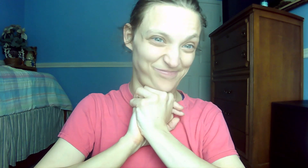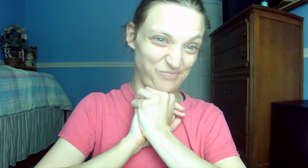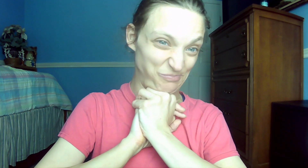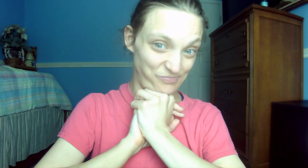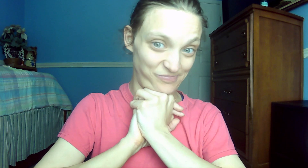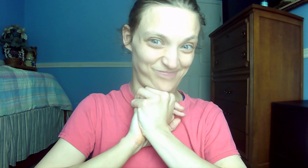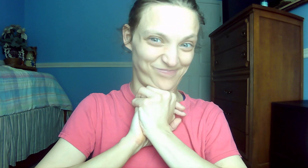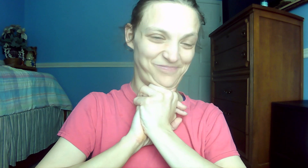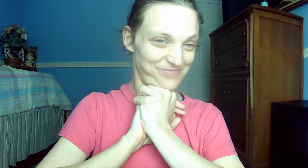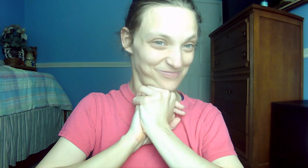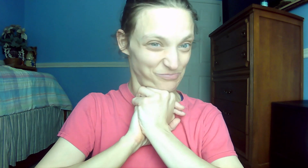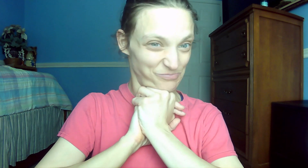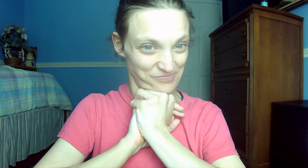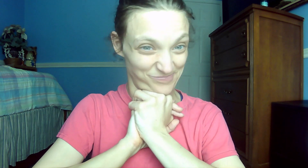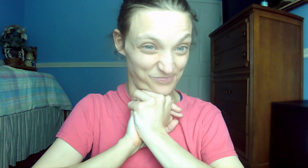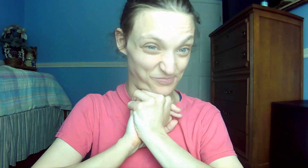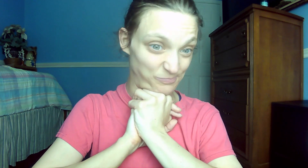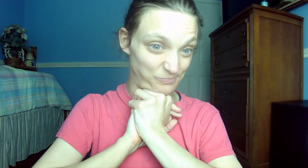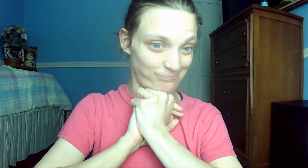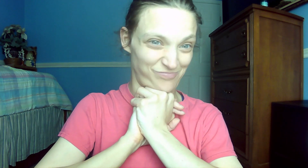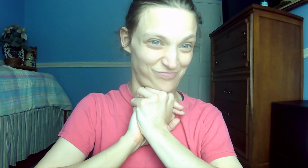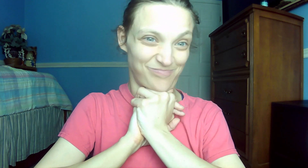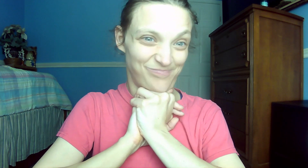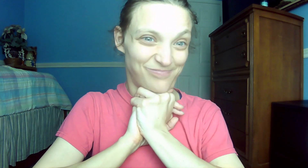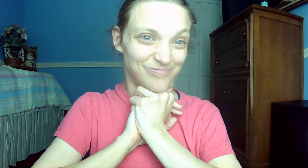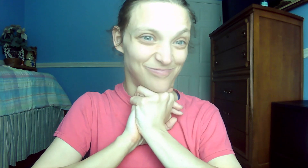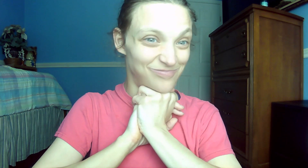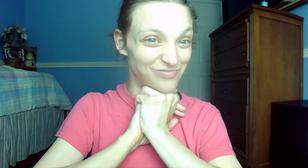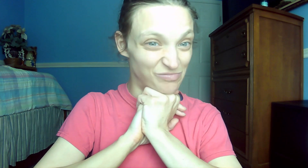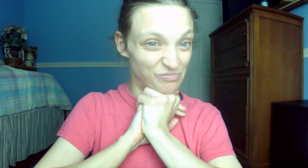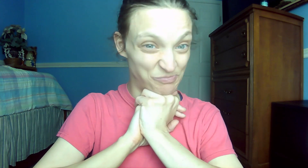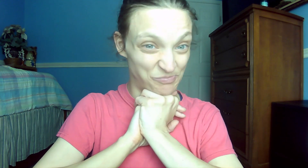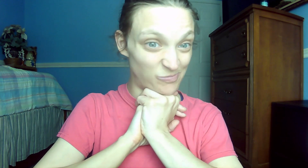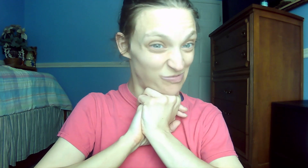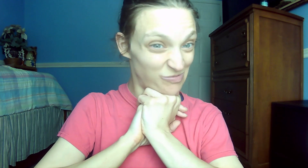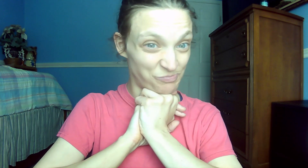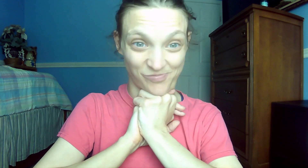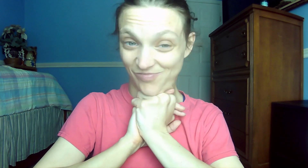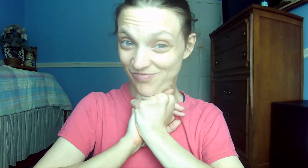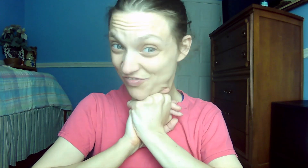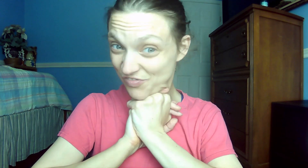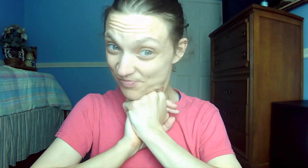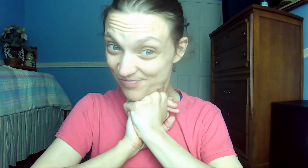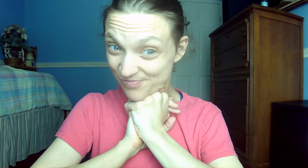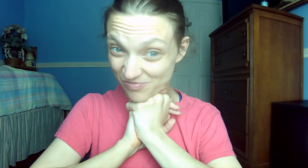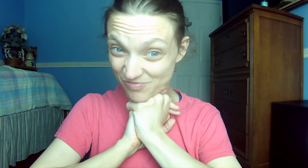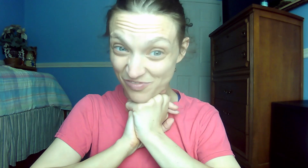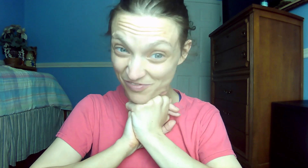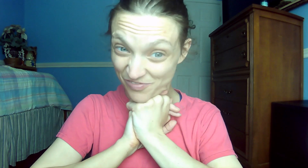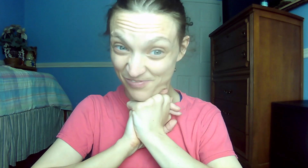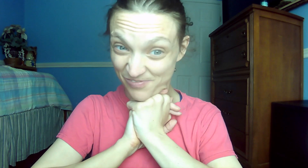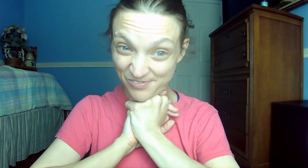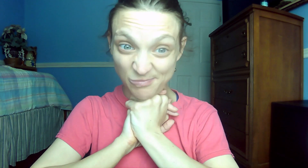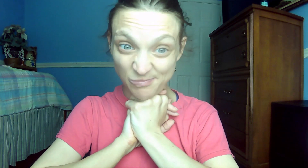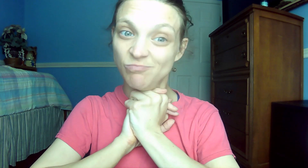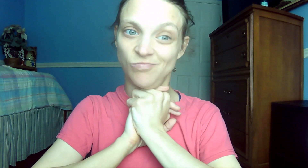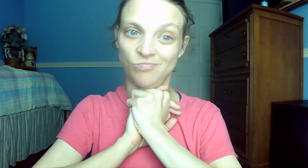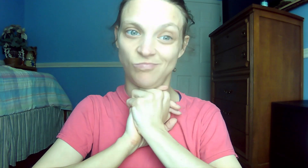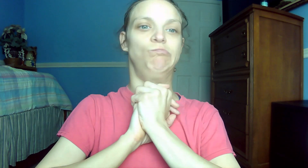the Holy Spirit comes on you, and you will be my witnesses in Jerusalem, and in all Judea and Samaria, and